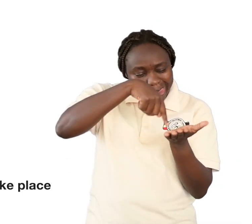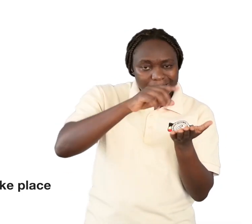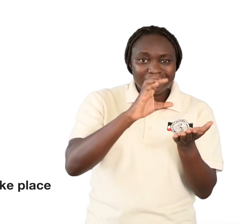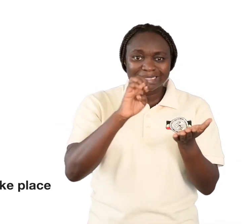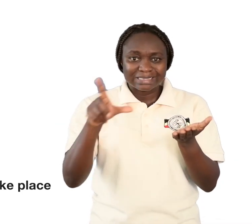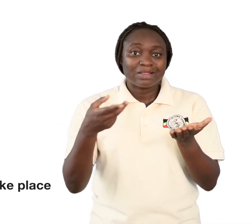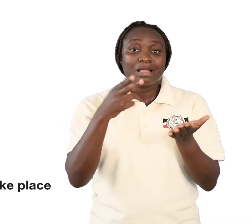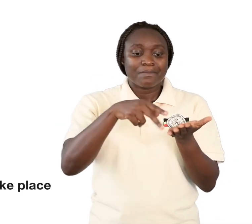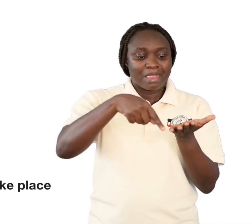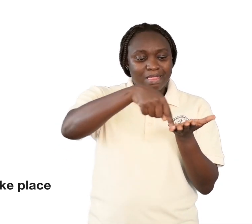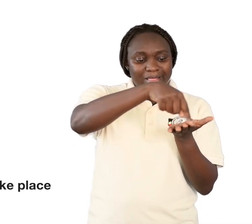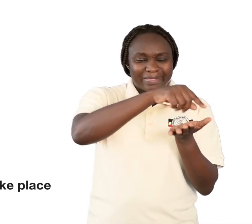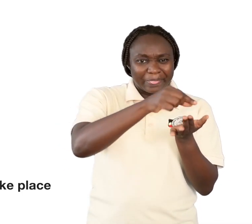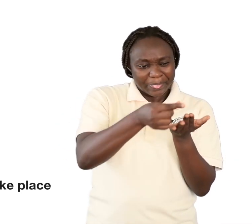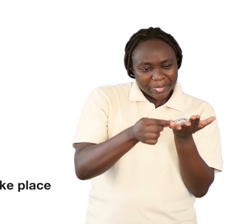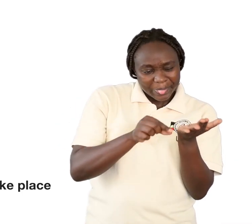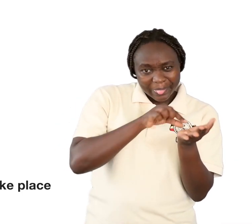place.